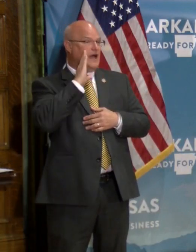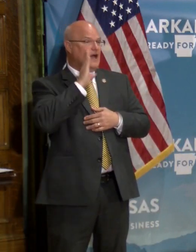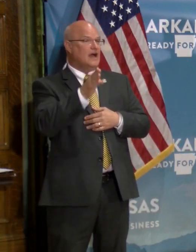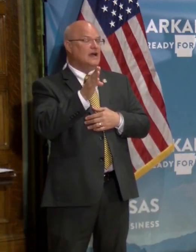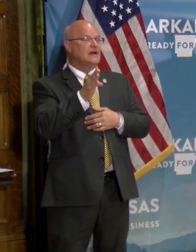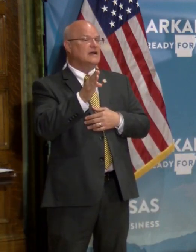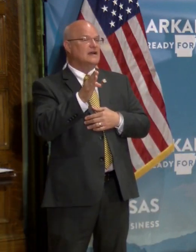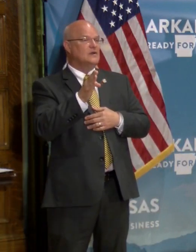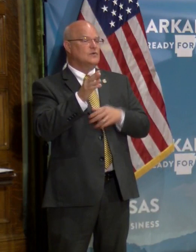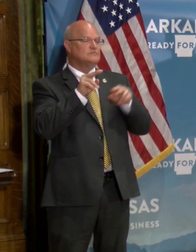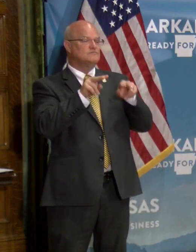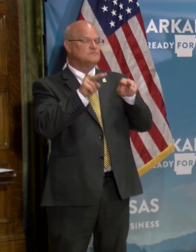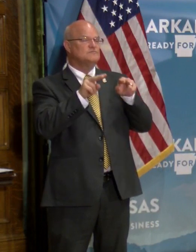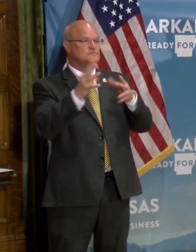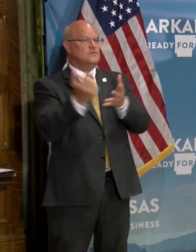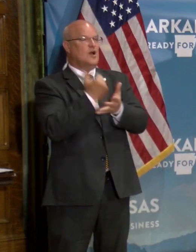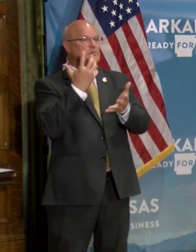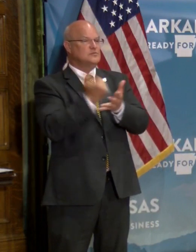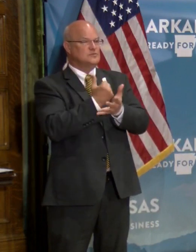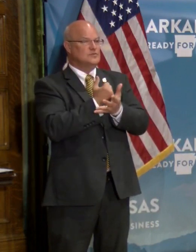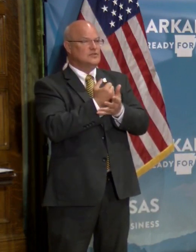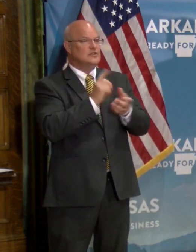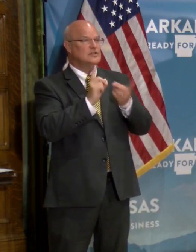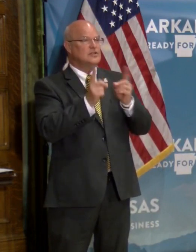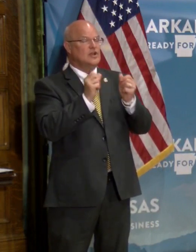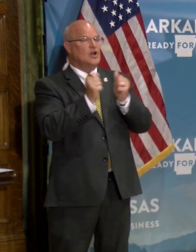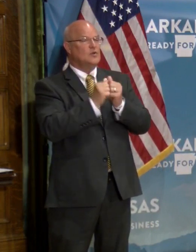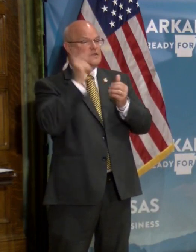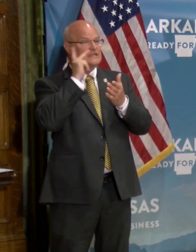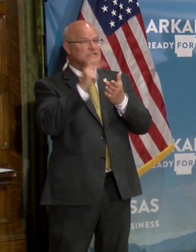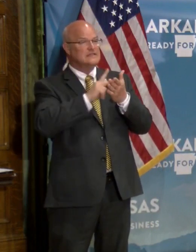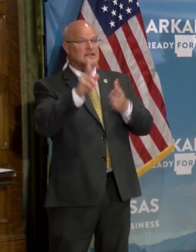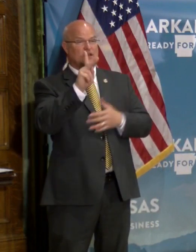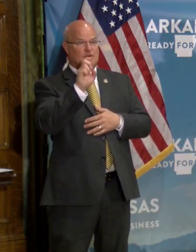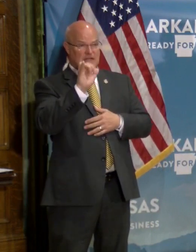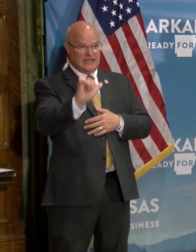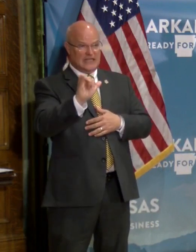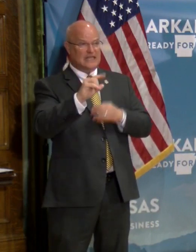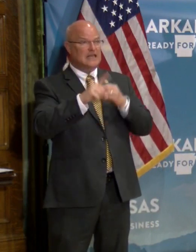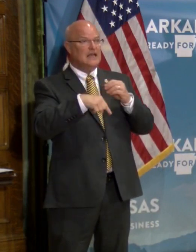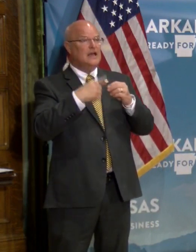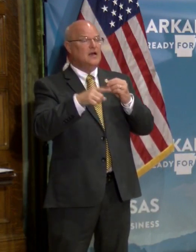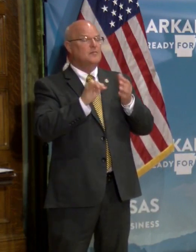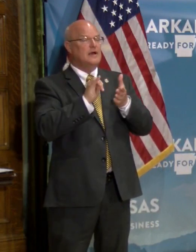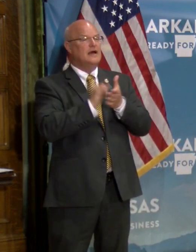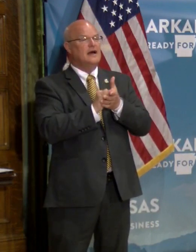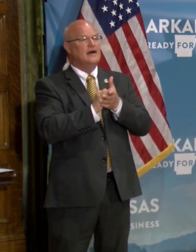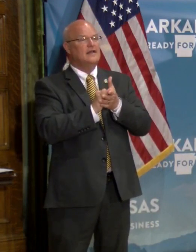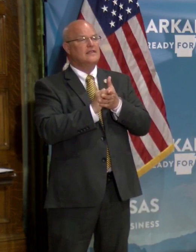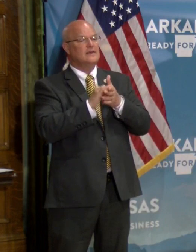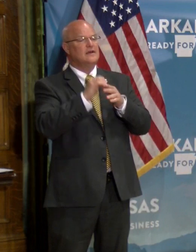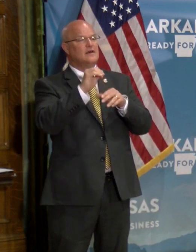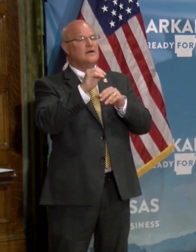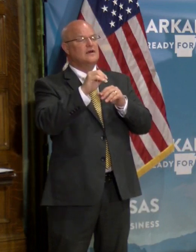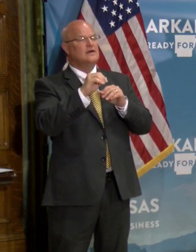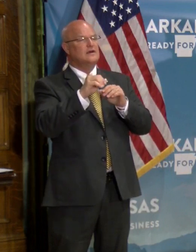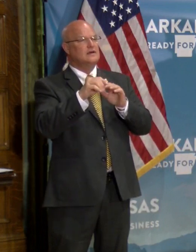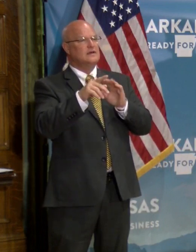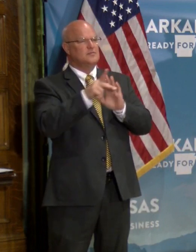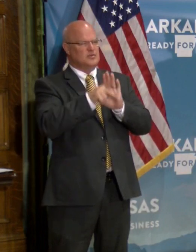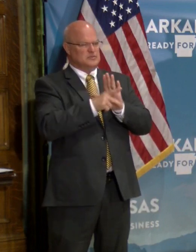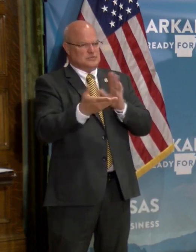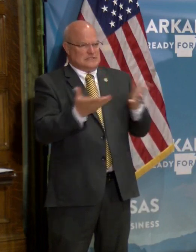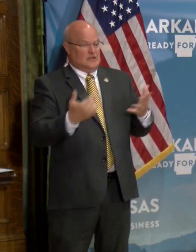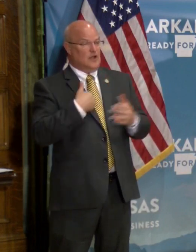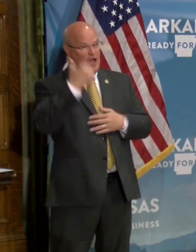uh, look forward to the opportunity to talk with, uh, Secretary Key about, um, uh, the principles in here. Um,